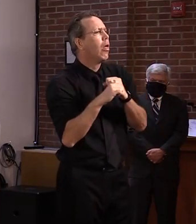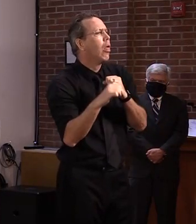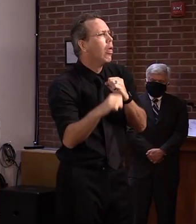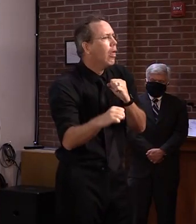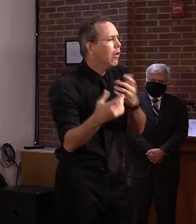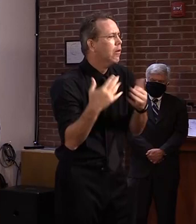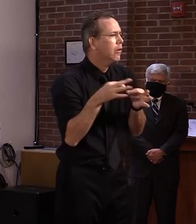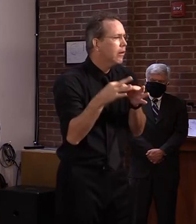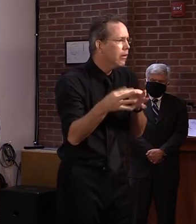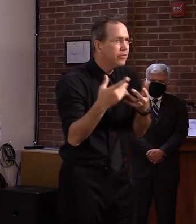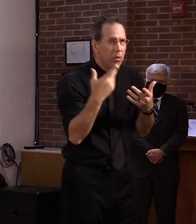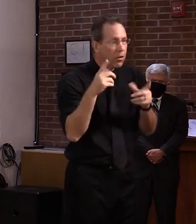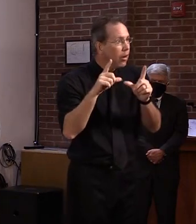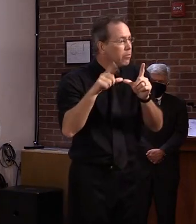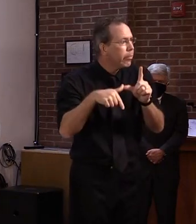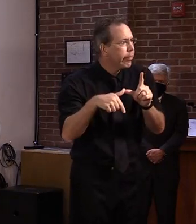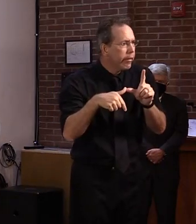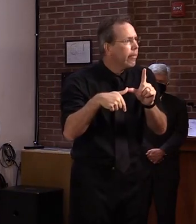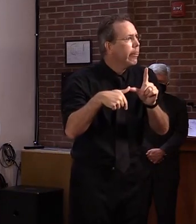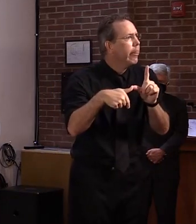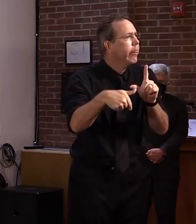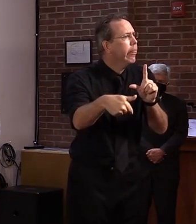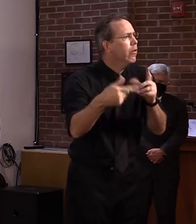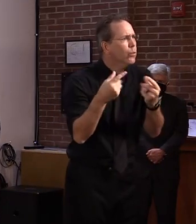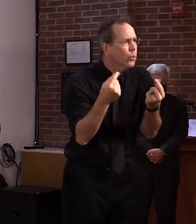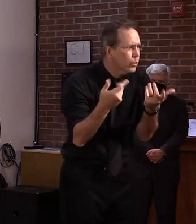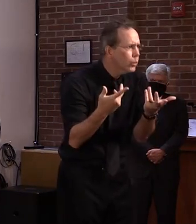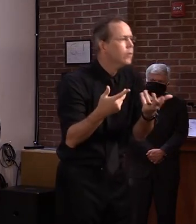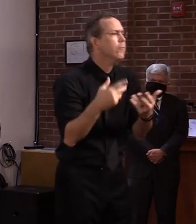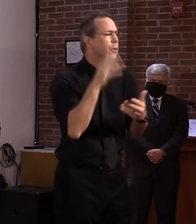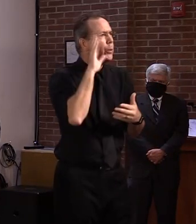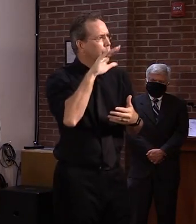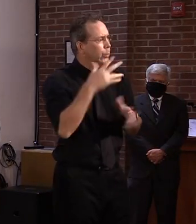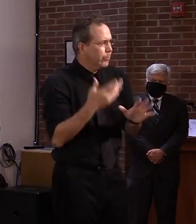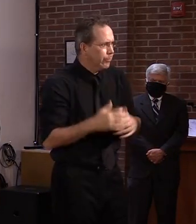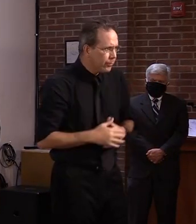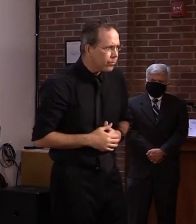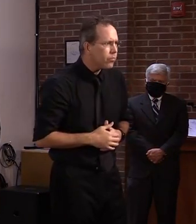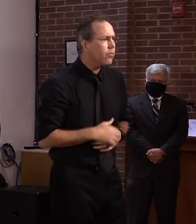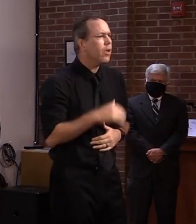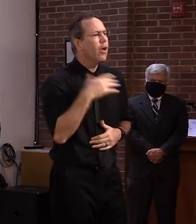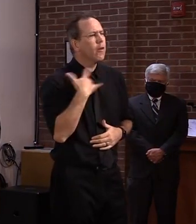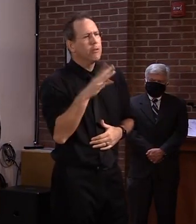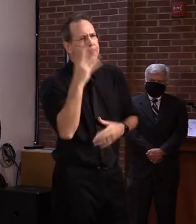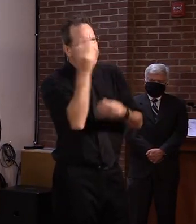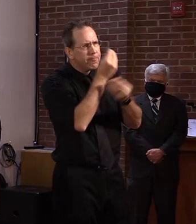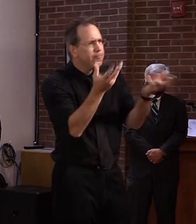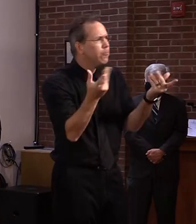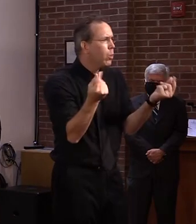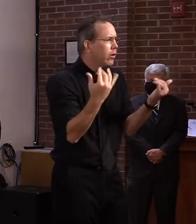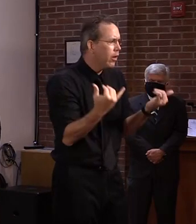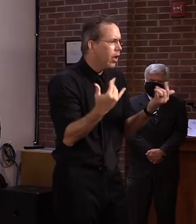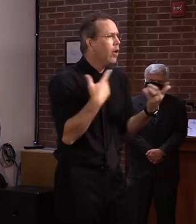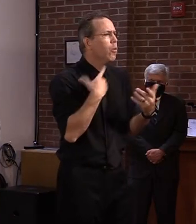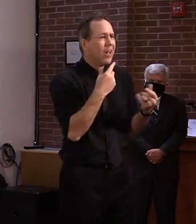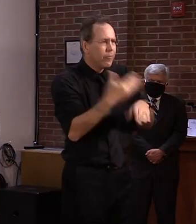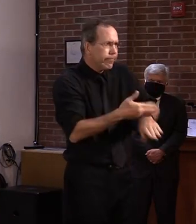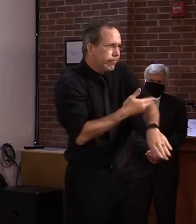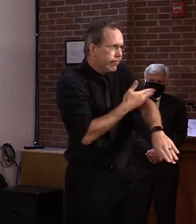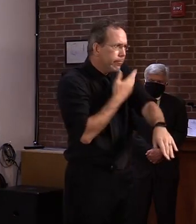them to know we're committed to doing better and stepping up our customer service, especially with new registrations.